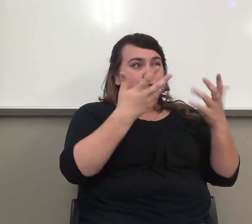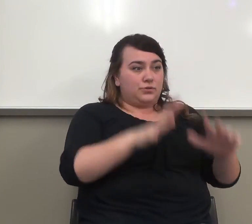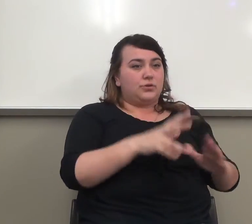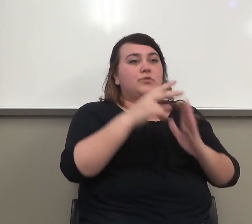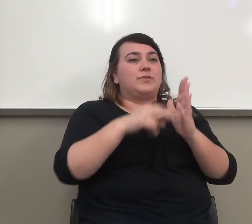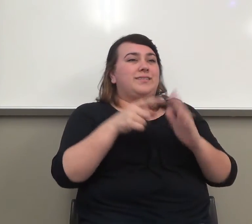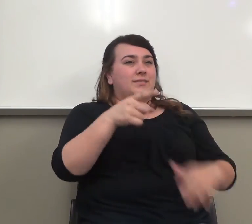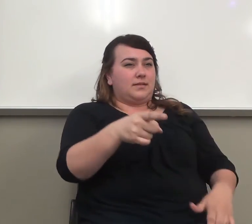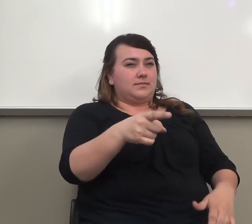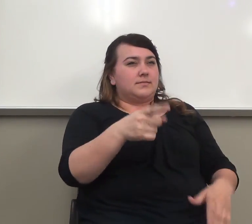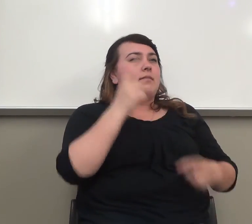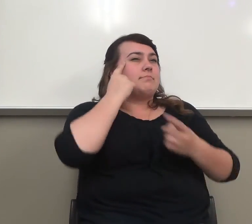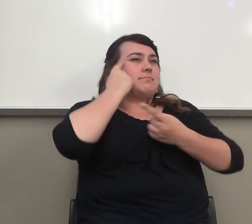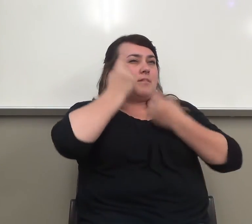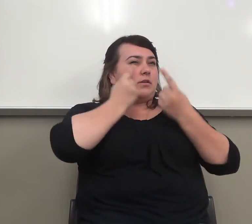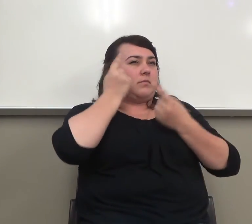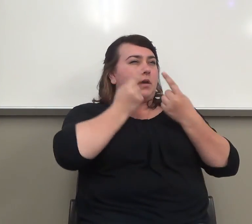in light of what we just talked about.